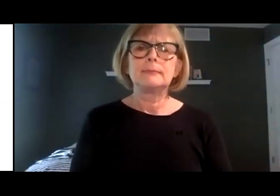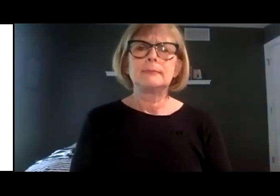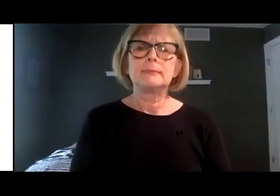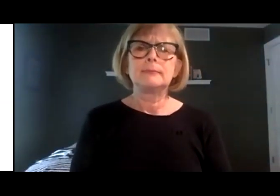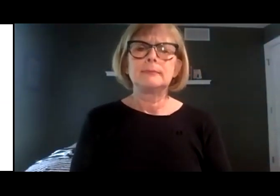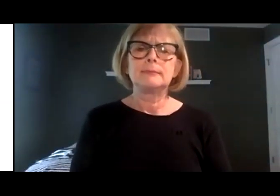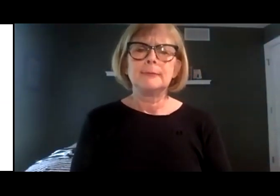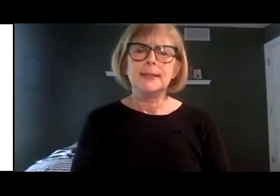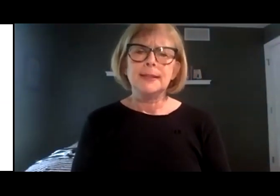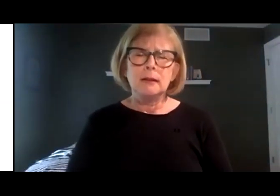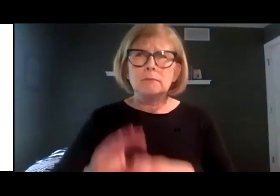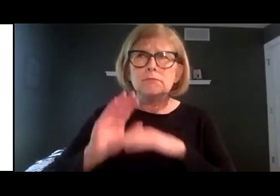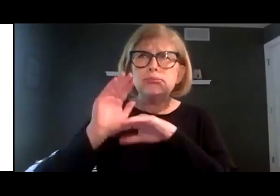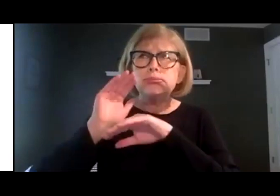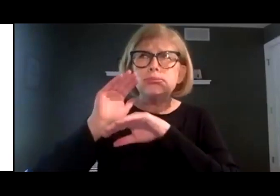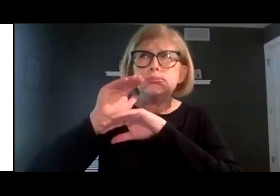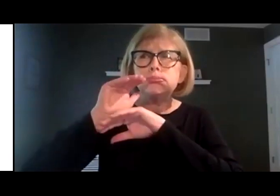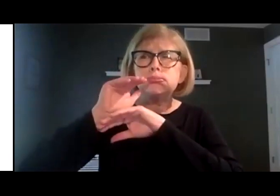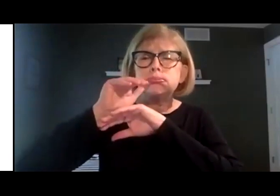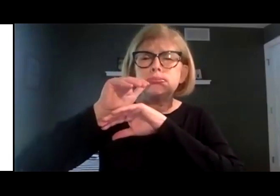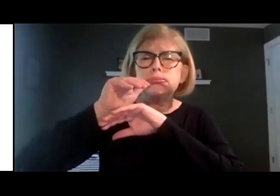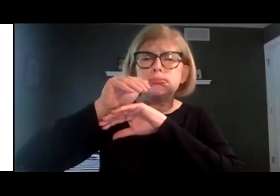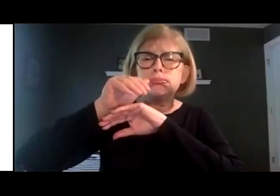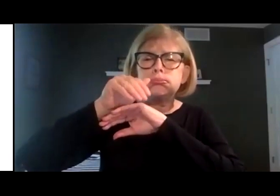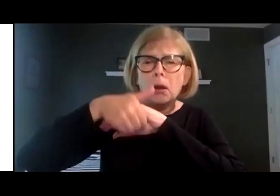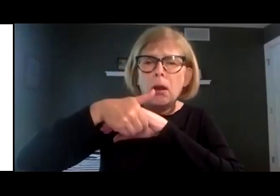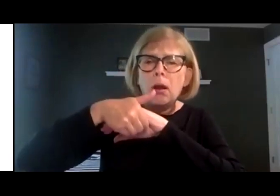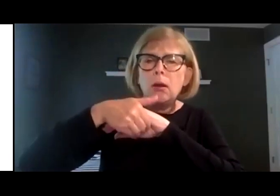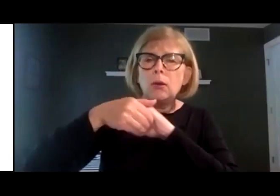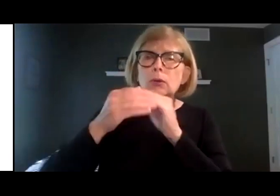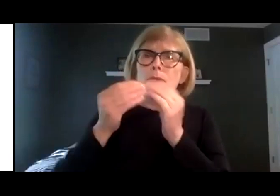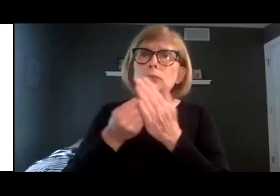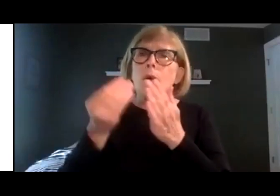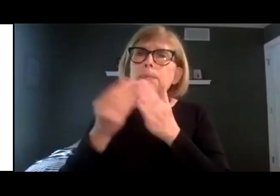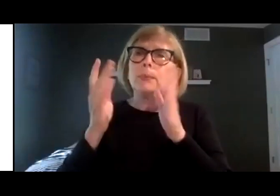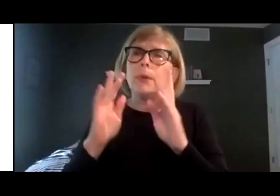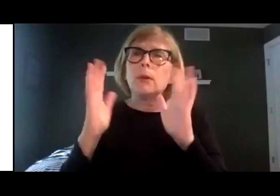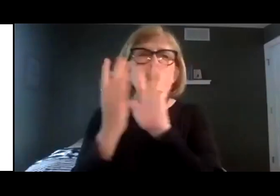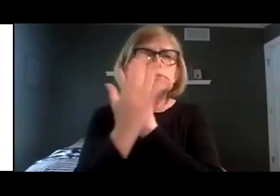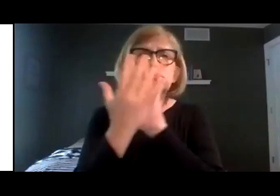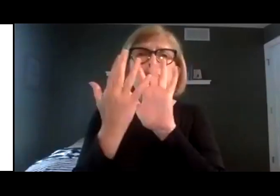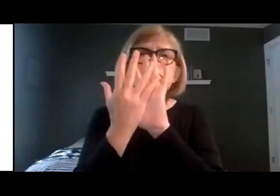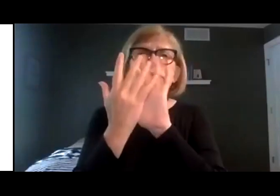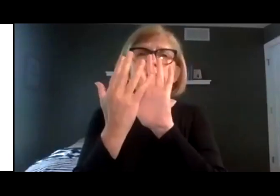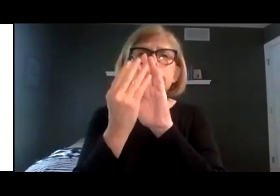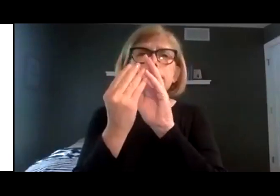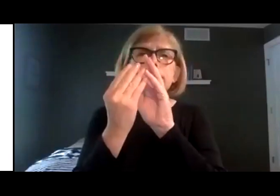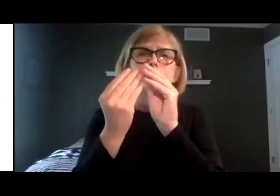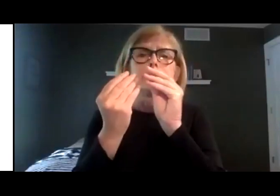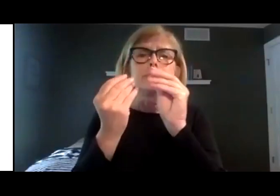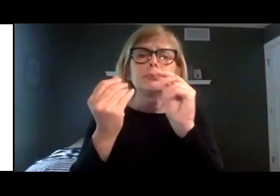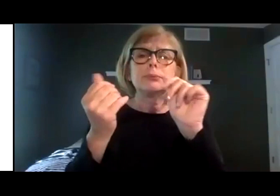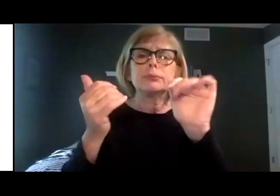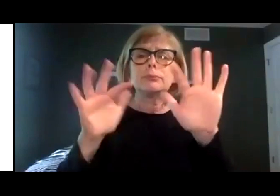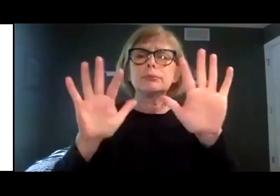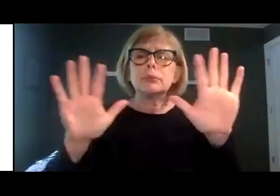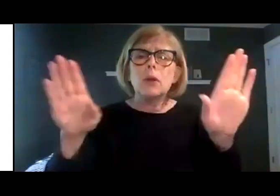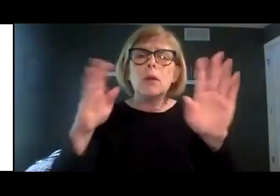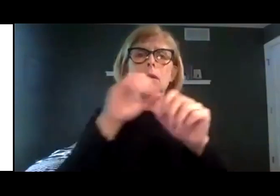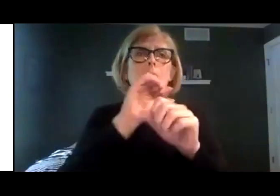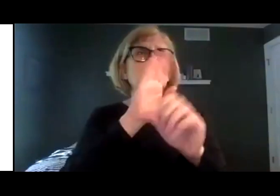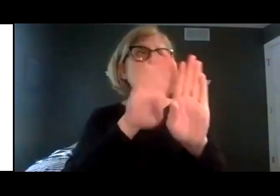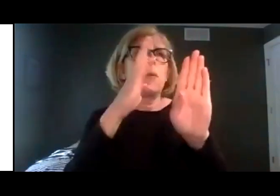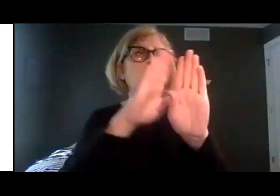Late that evening, when all the shoppers had gone and the doors were shut and